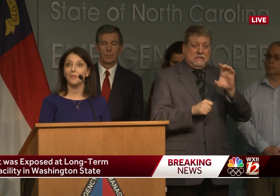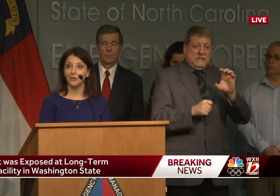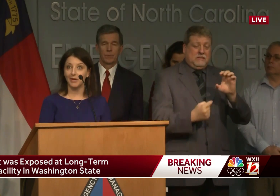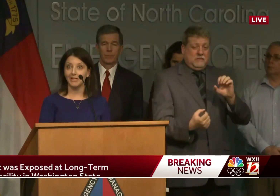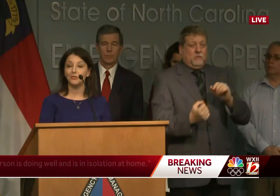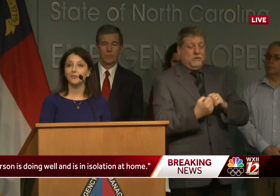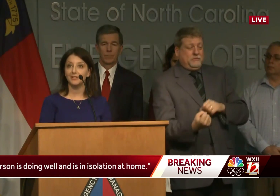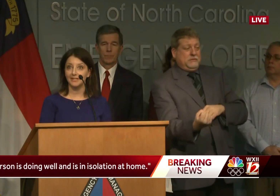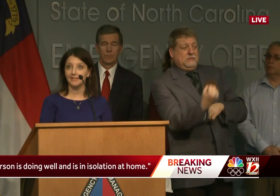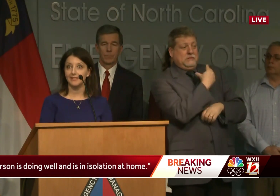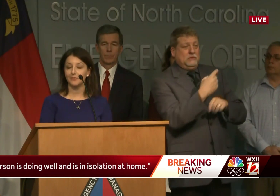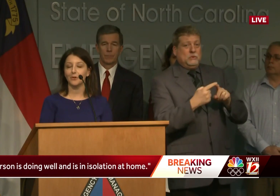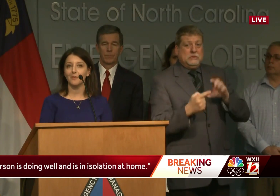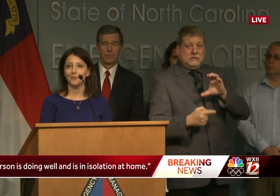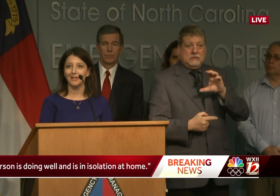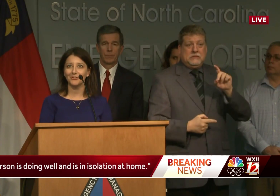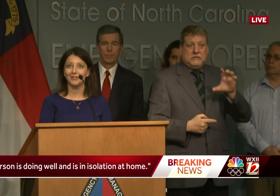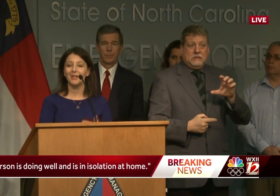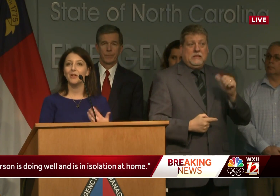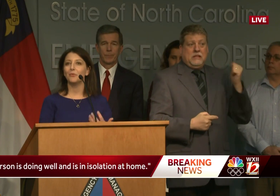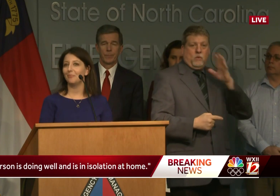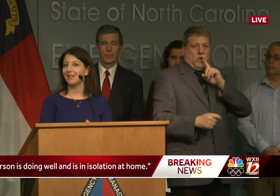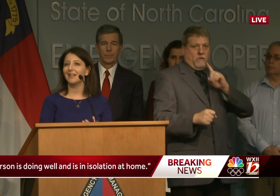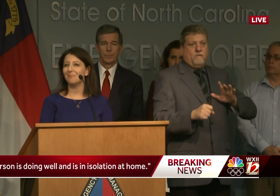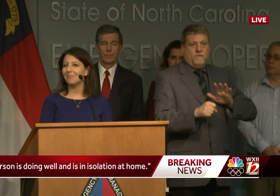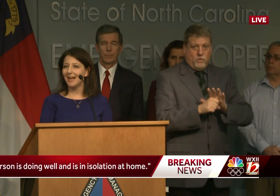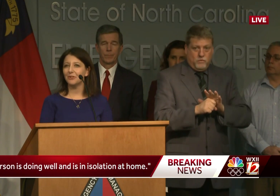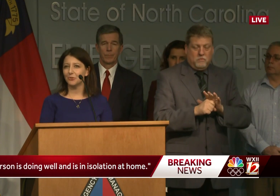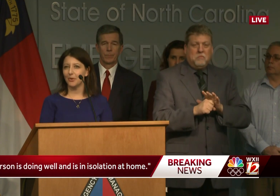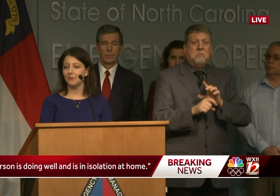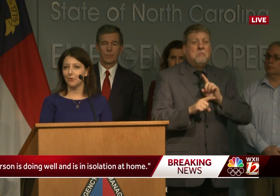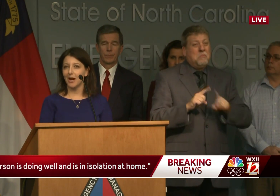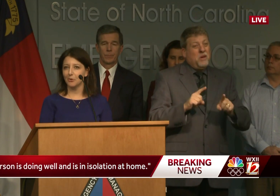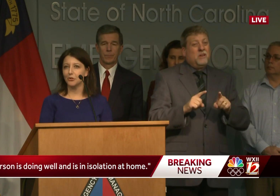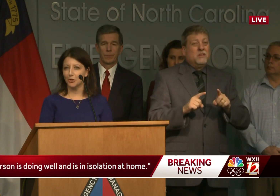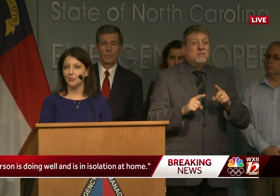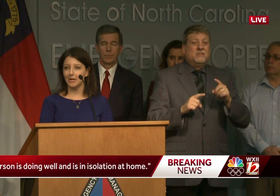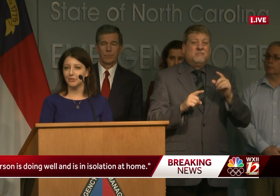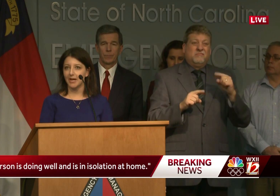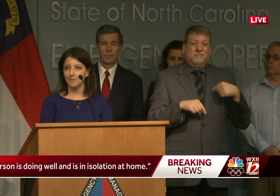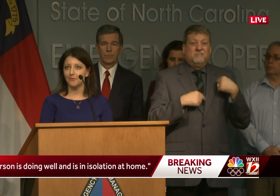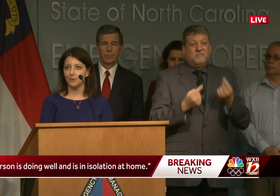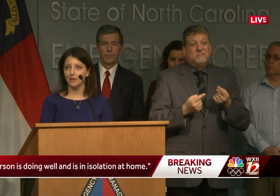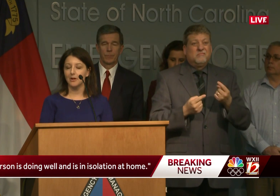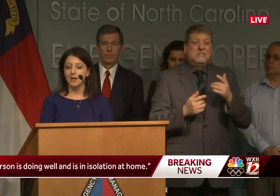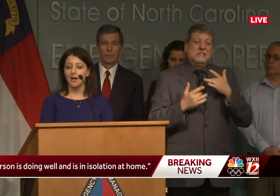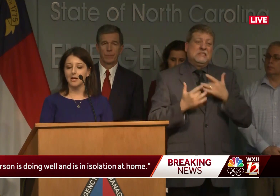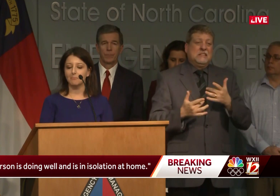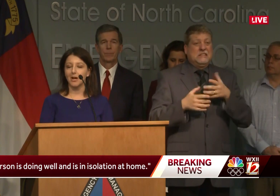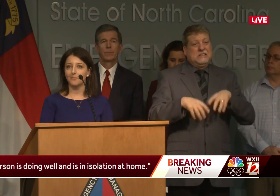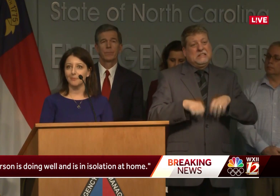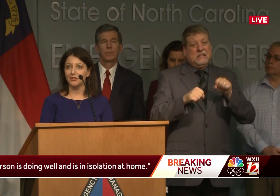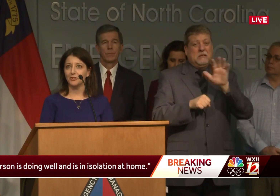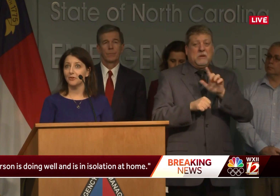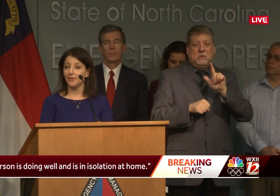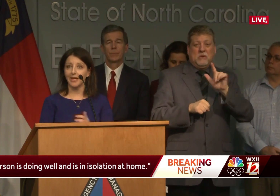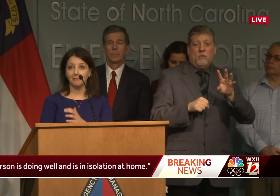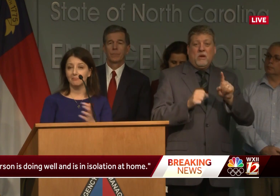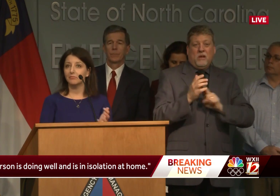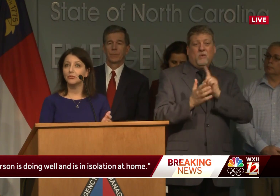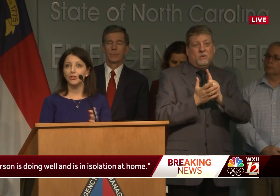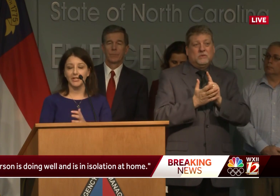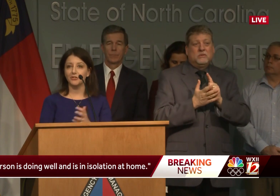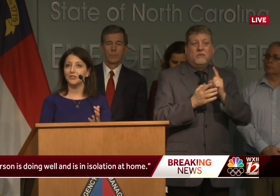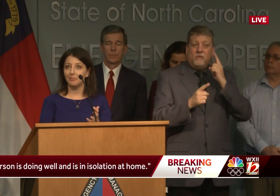on their way to the CDC for confirmation. We've been in about a 24-hour turnaround time for confirmation, though